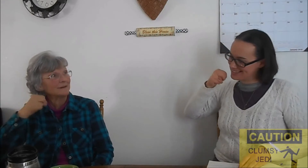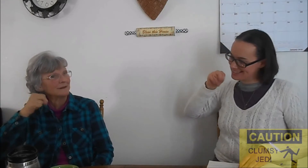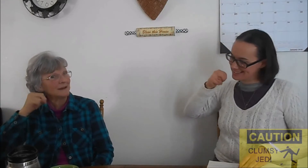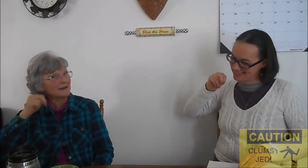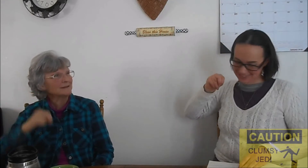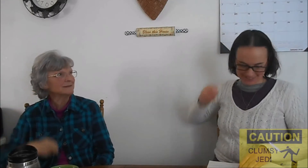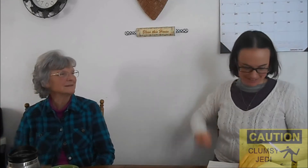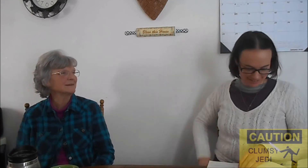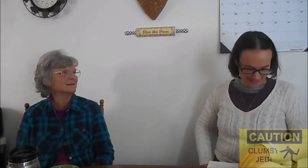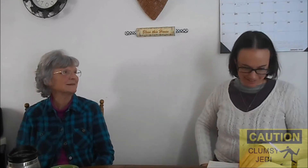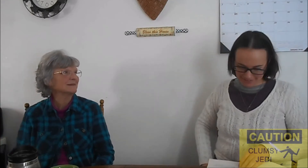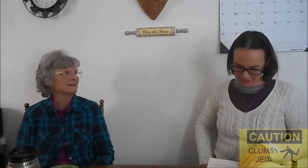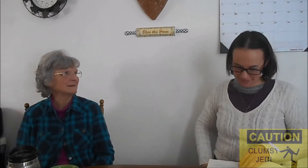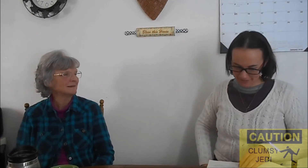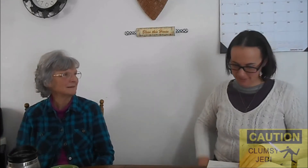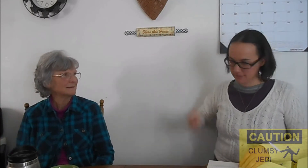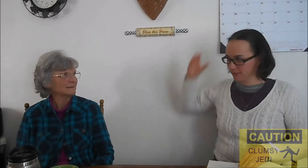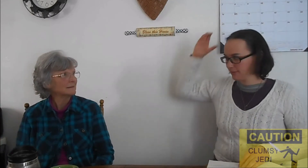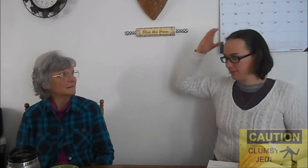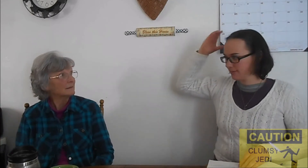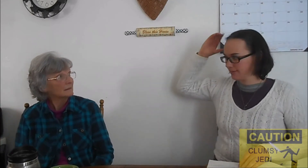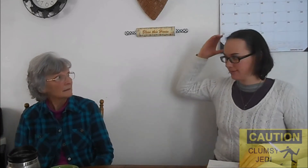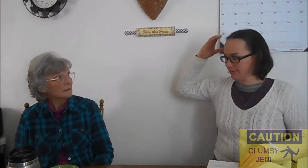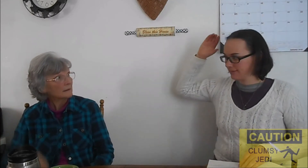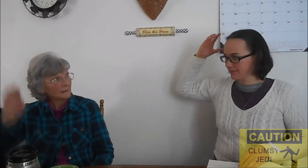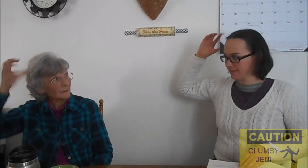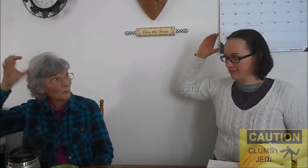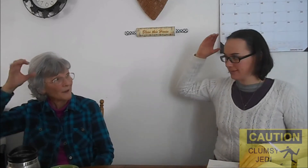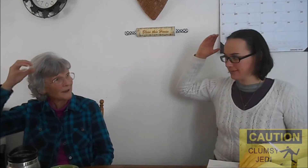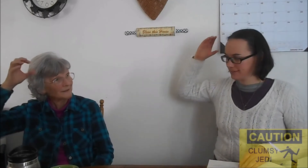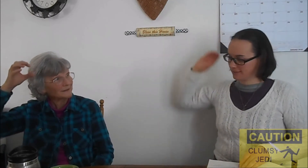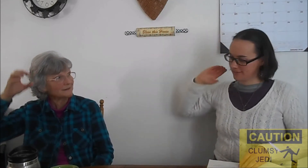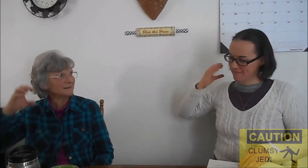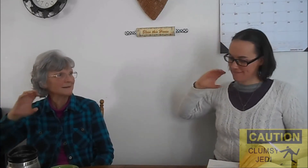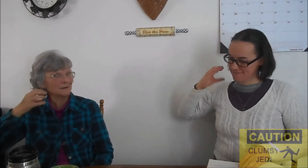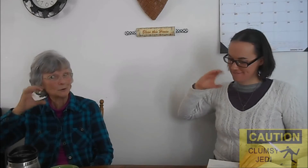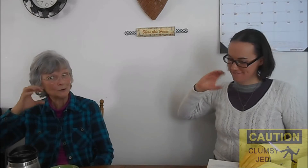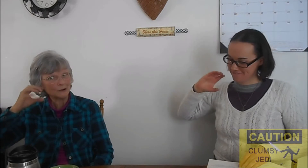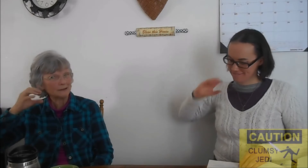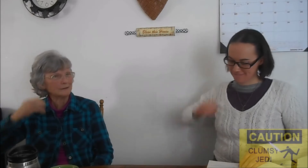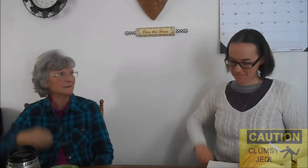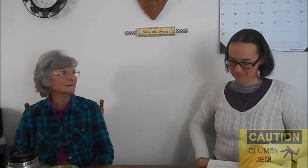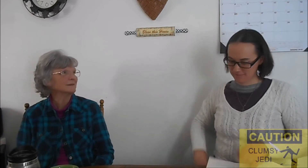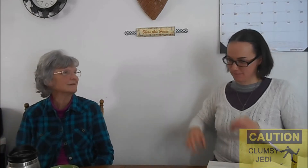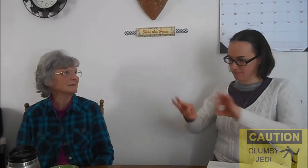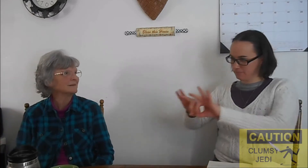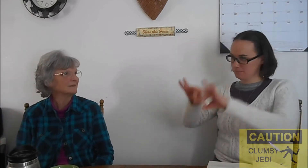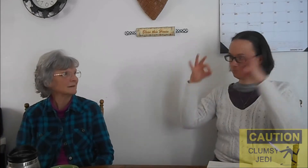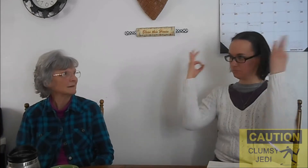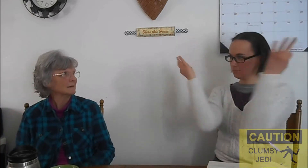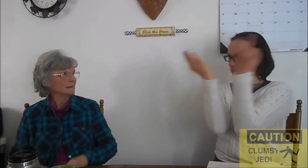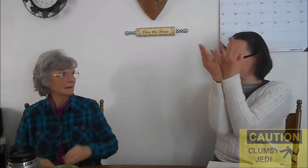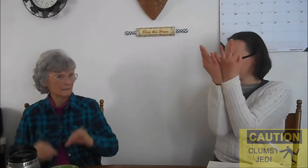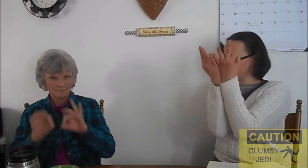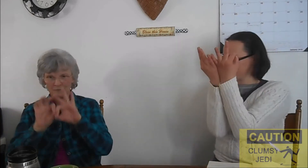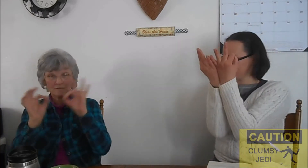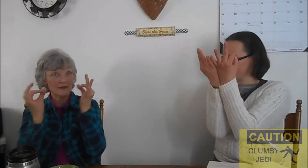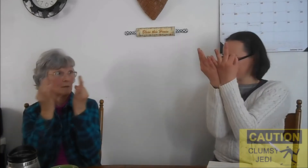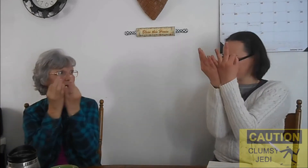niece, boy cousin, girl cousin, family,